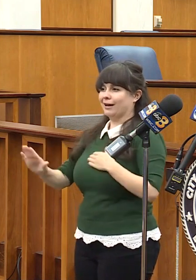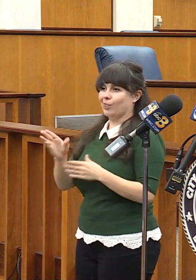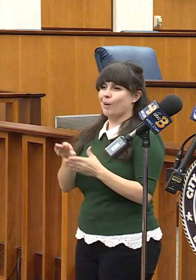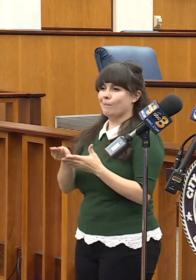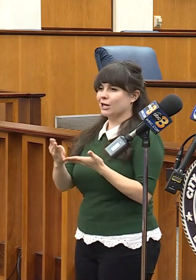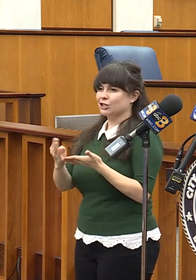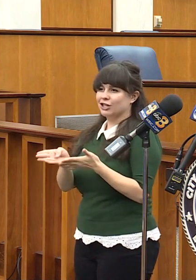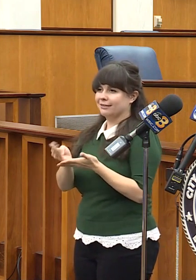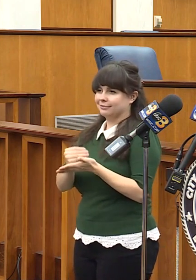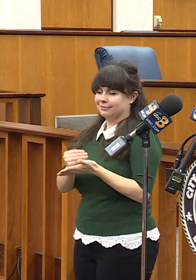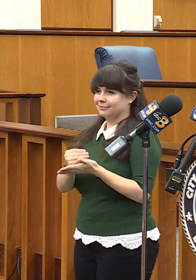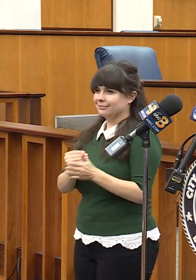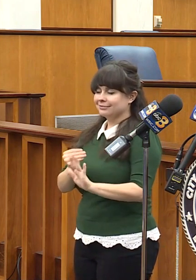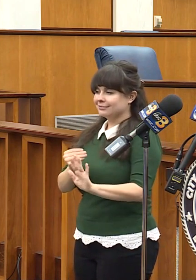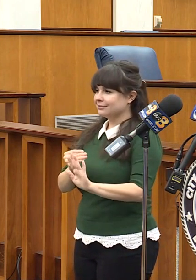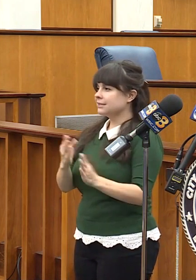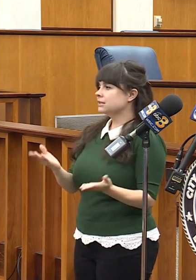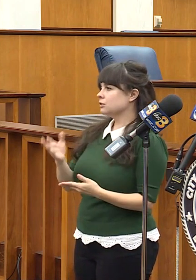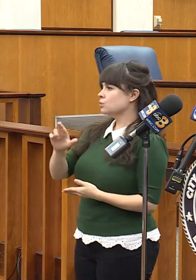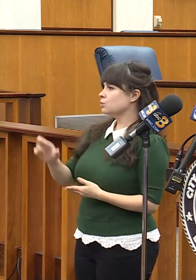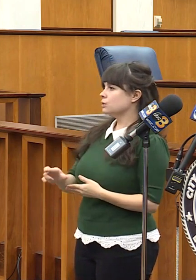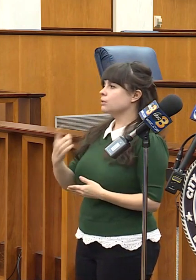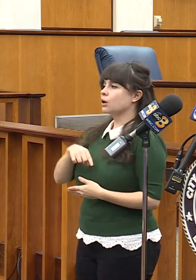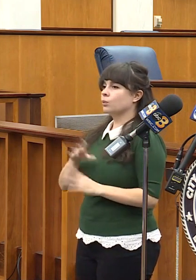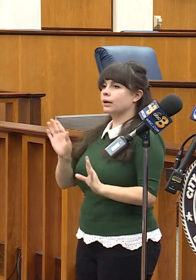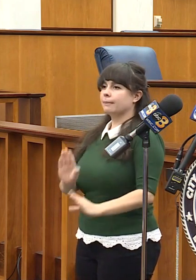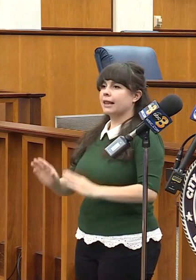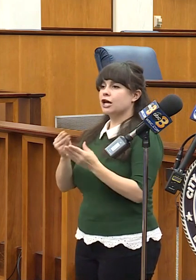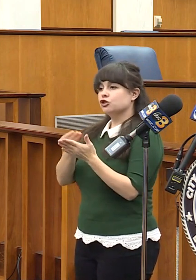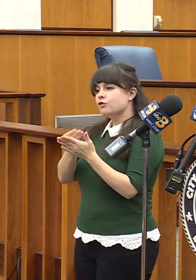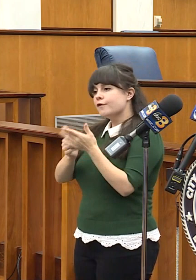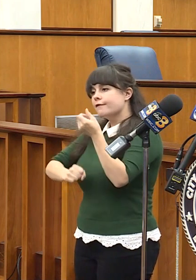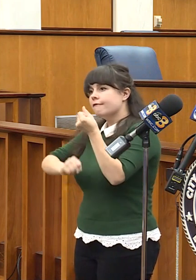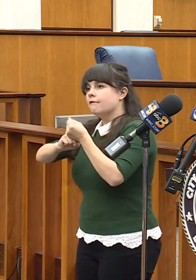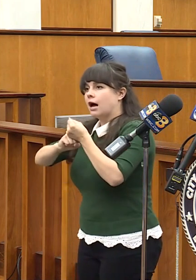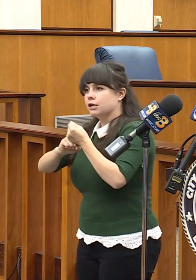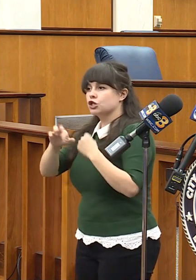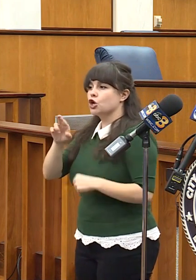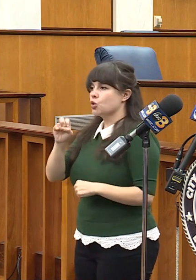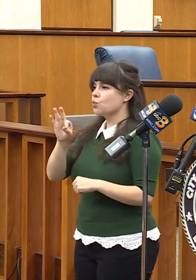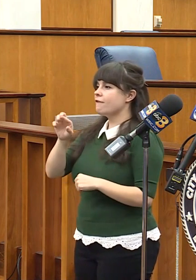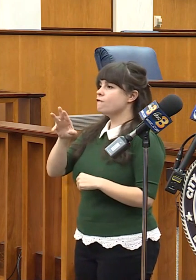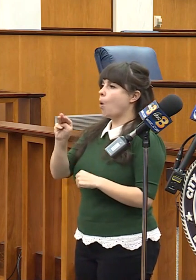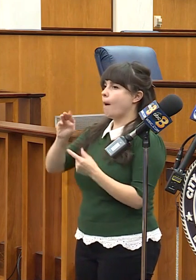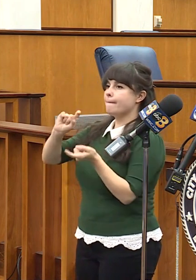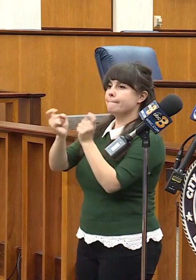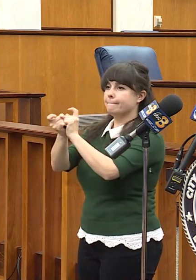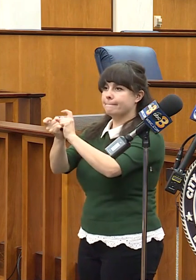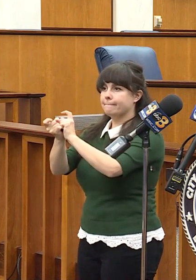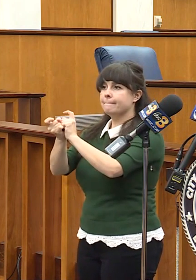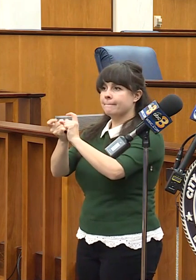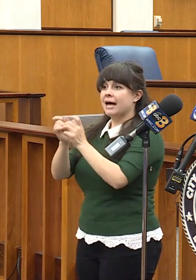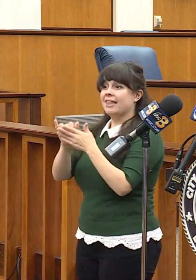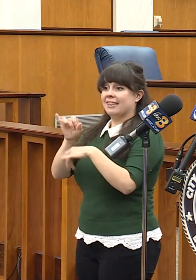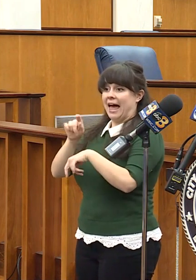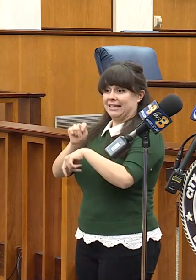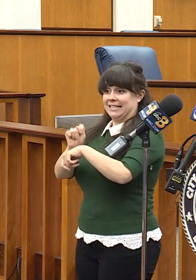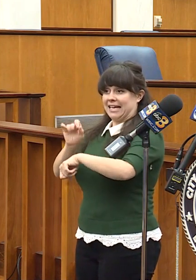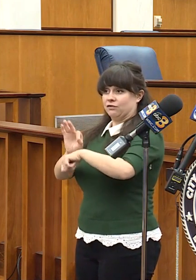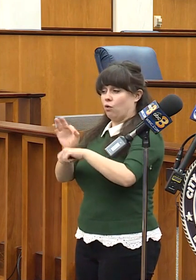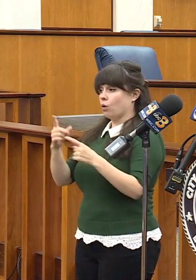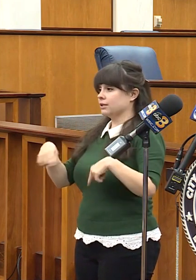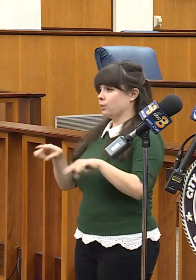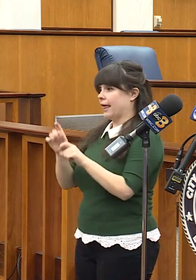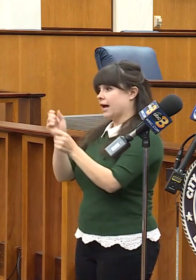fund the reforms that come out of the work that the task force on reimagining public safety will do.